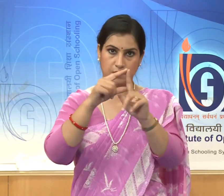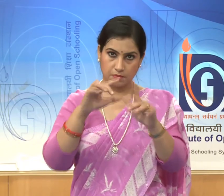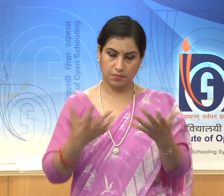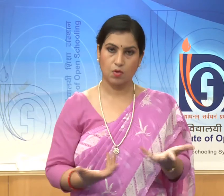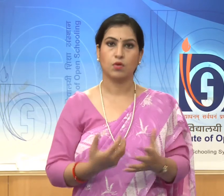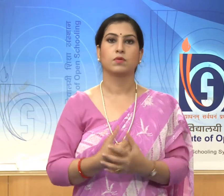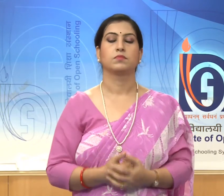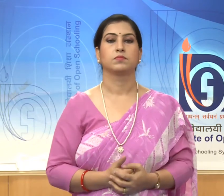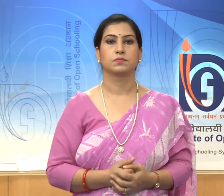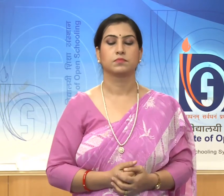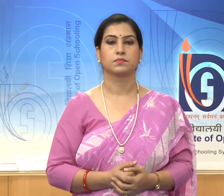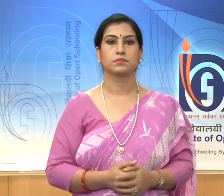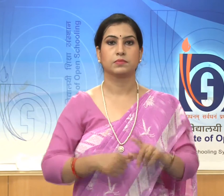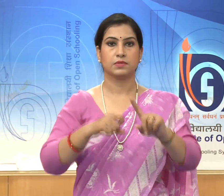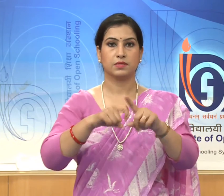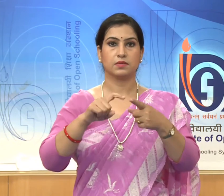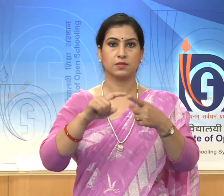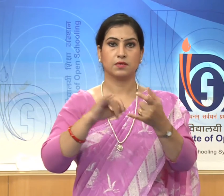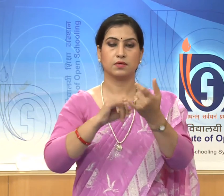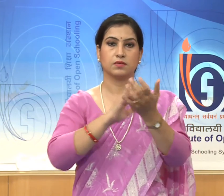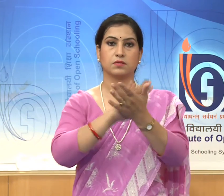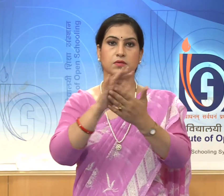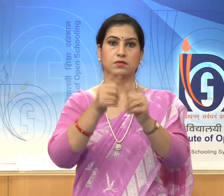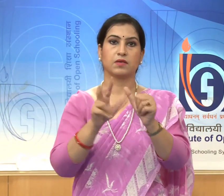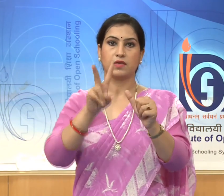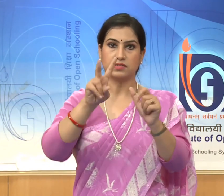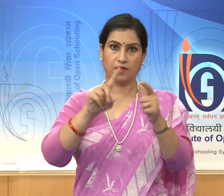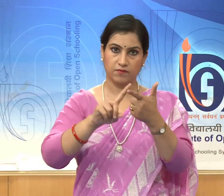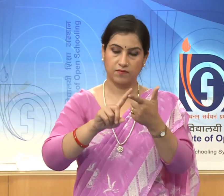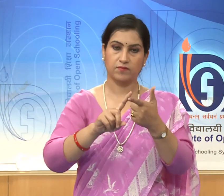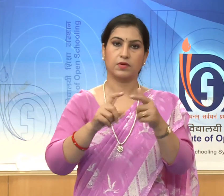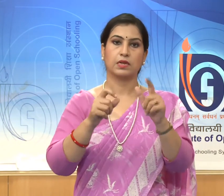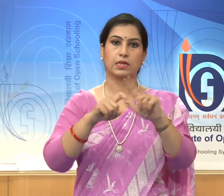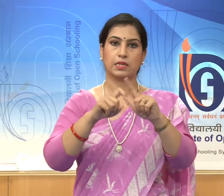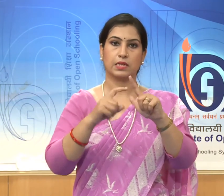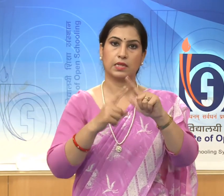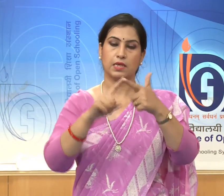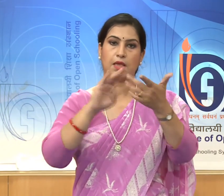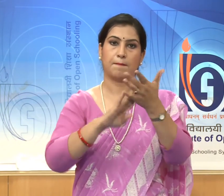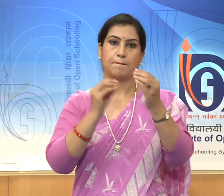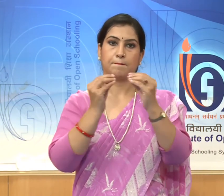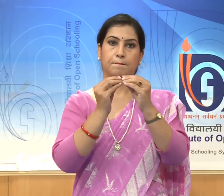Keshava temple of Sumnathpur.